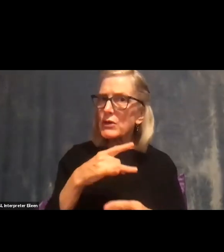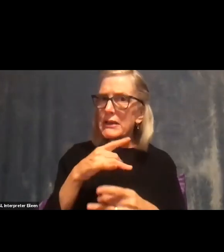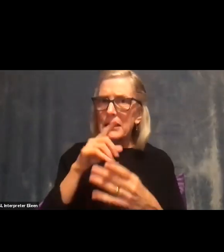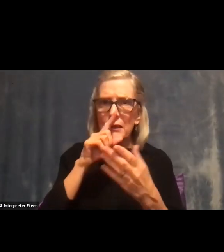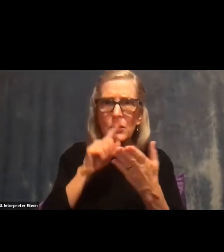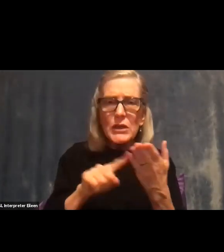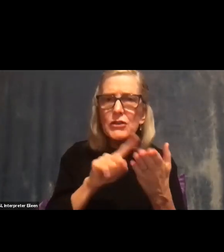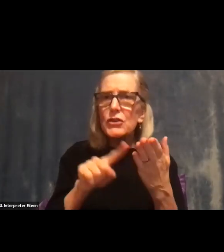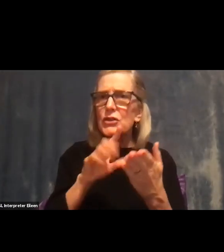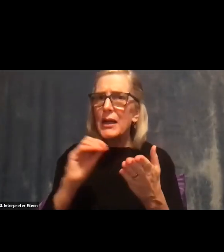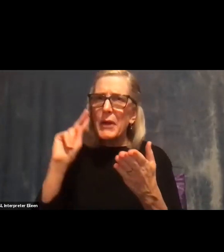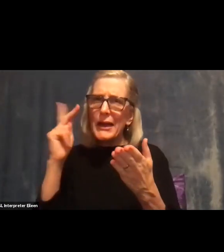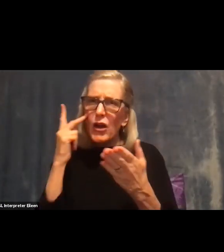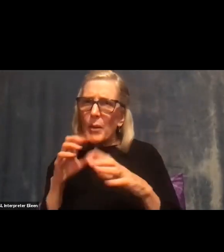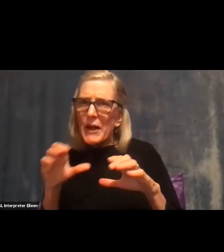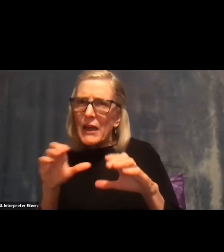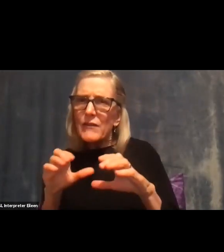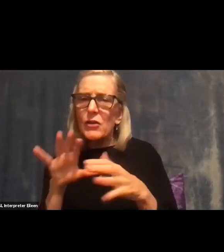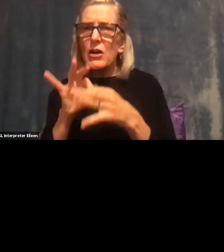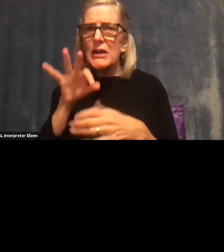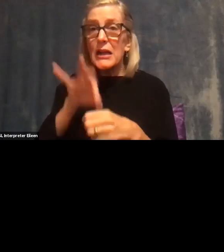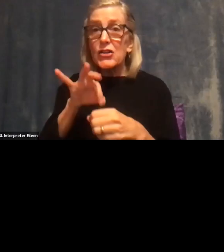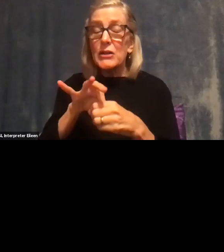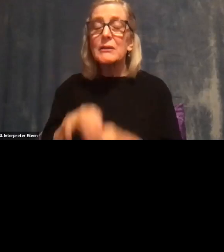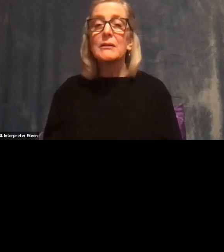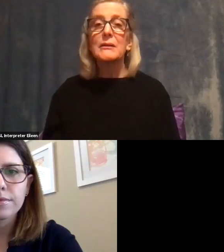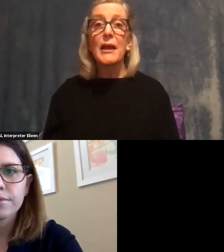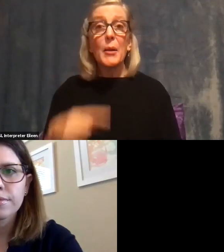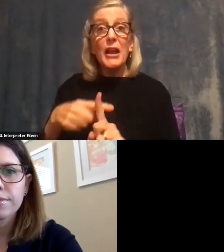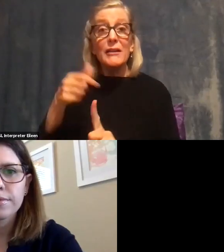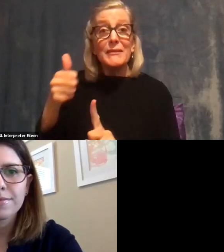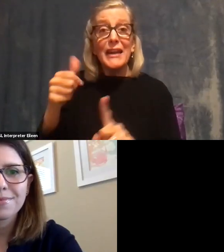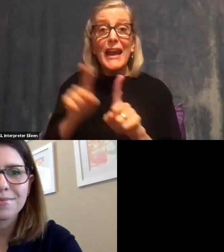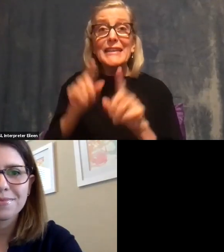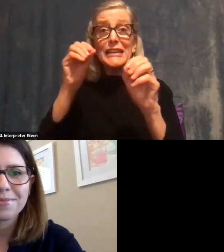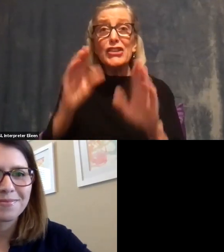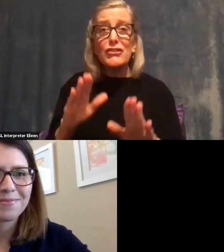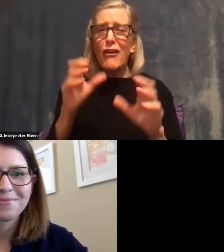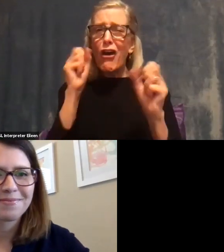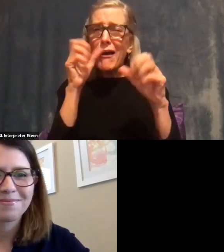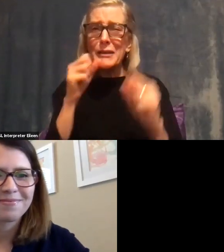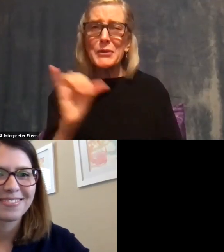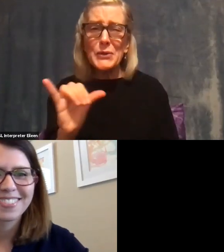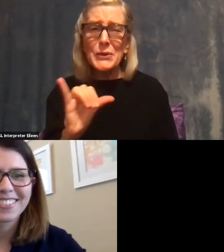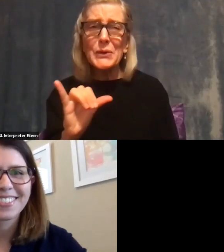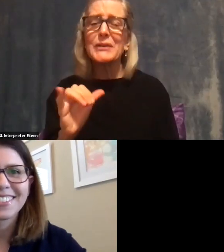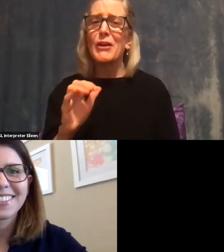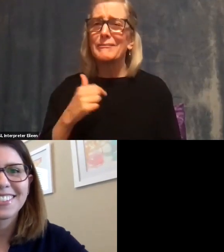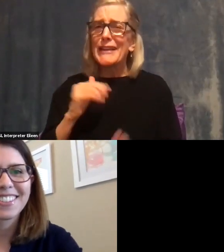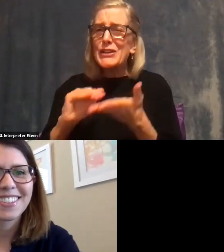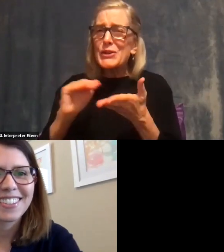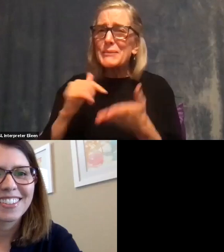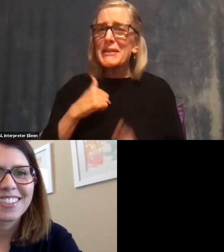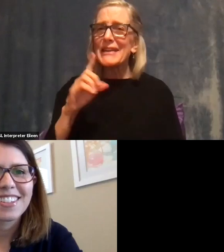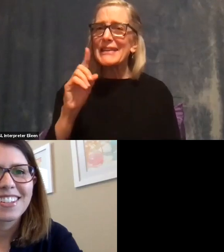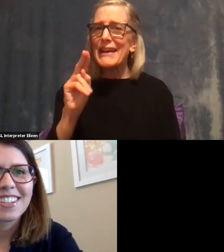out. And she's a fantastic teacher as well. So I'm sorry to give you the proper introduction, Danielle, but please take